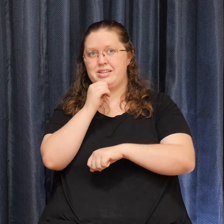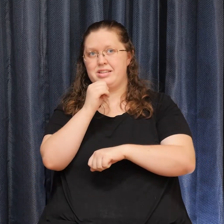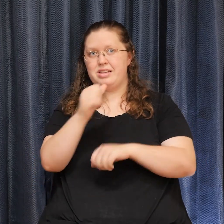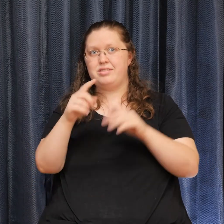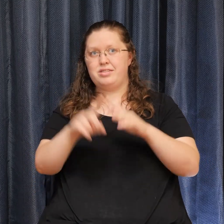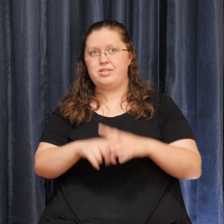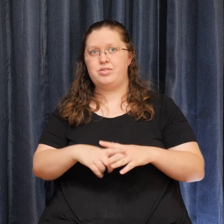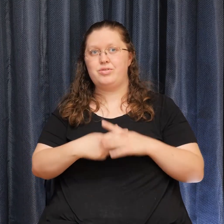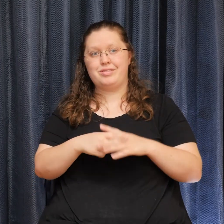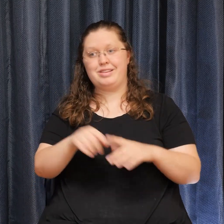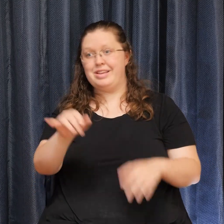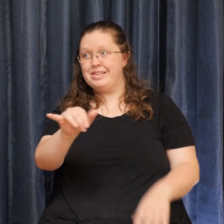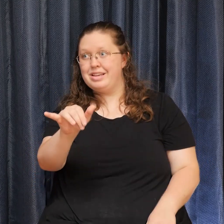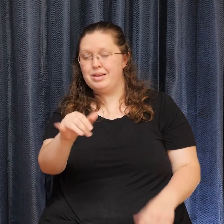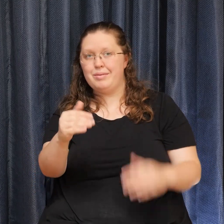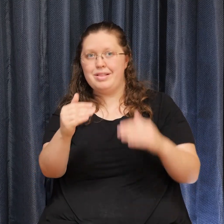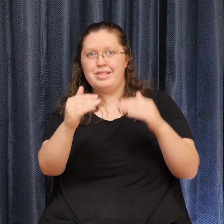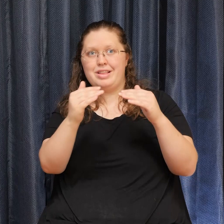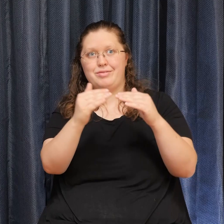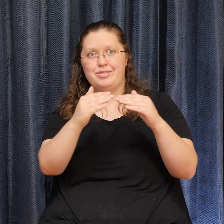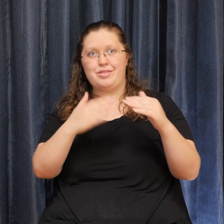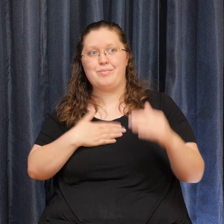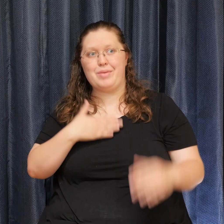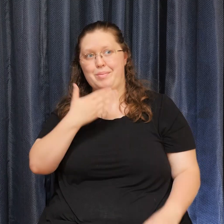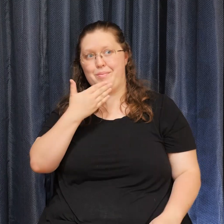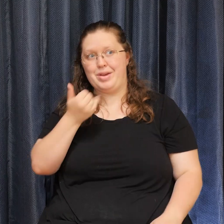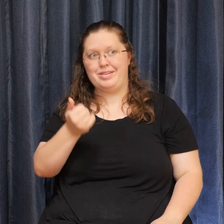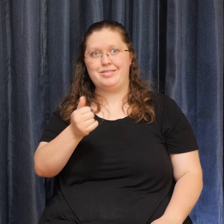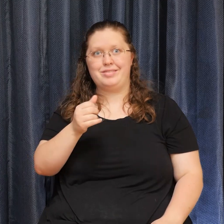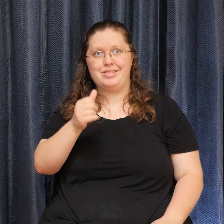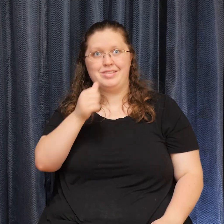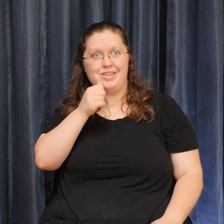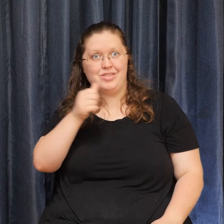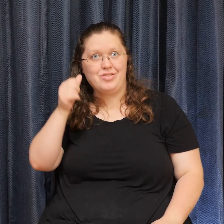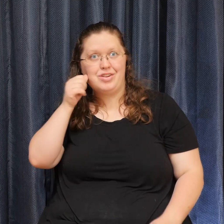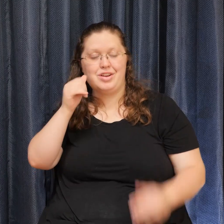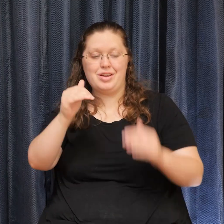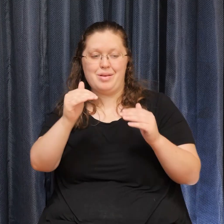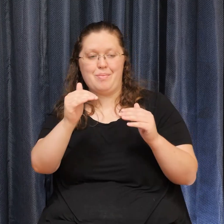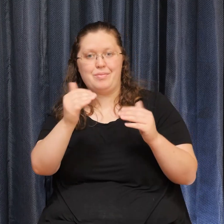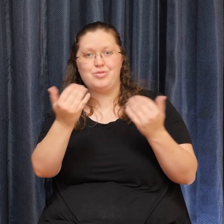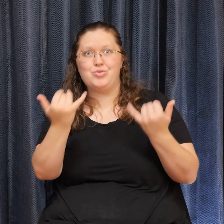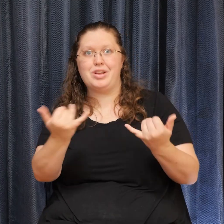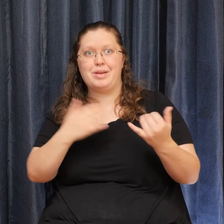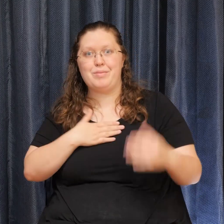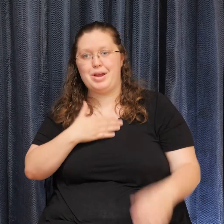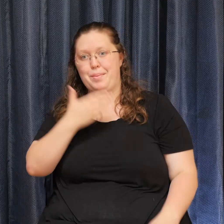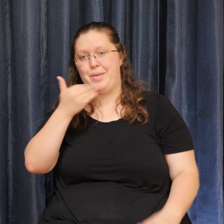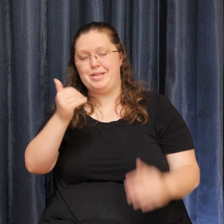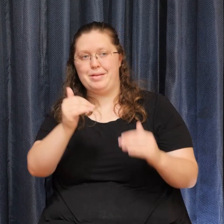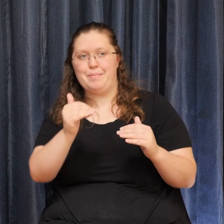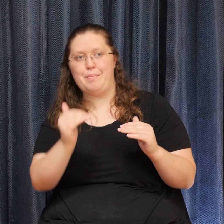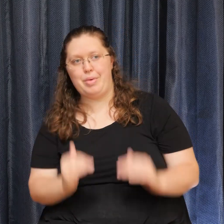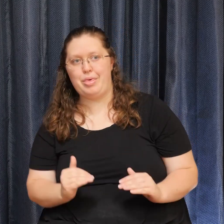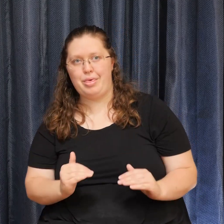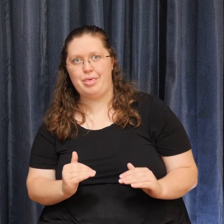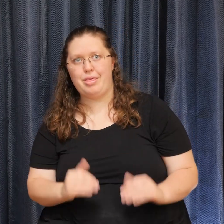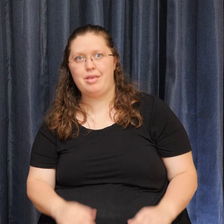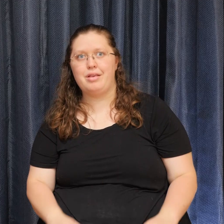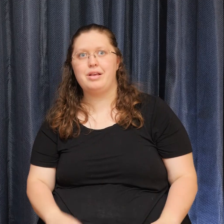of my best That I did The day before I came into the church I asked Tammy To pray with me And she did